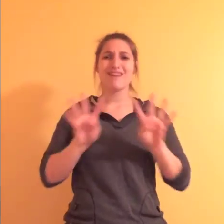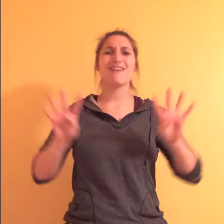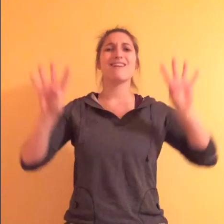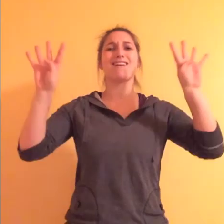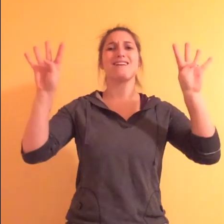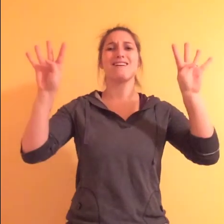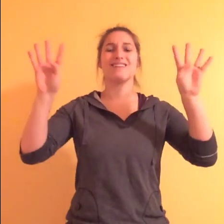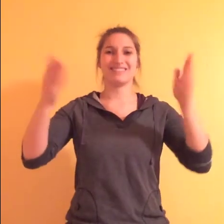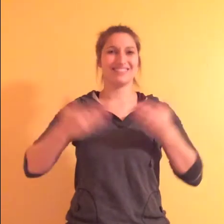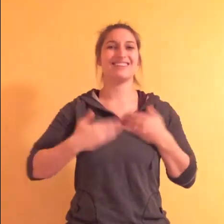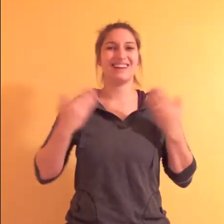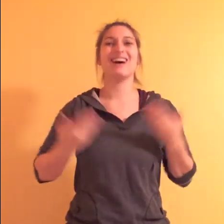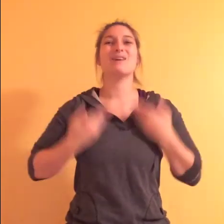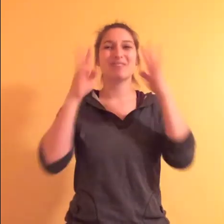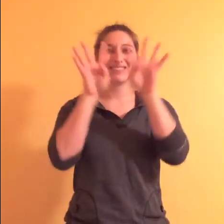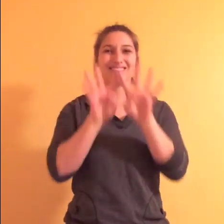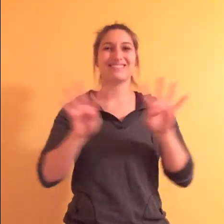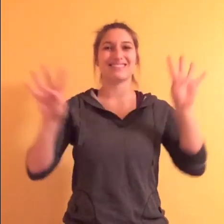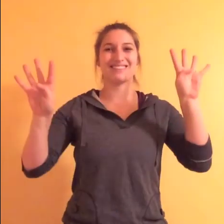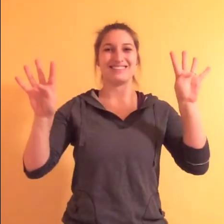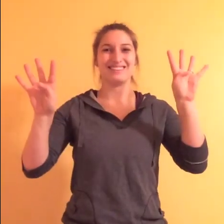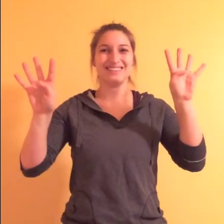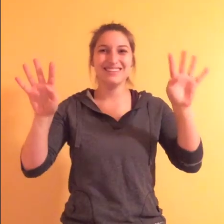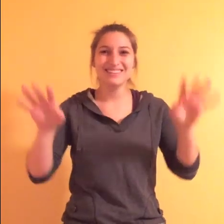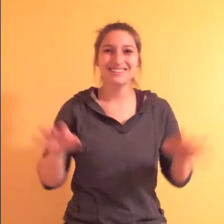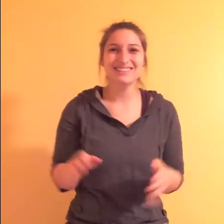Hanukkah. Happy Hanukkah. Thank you.